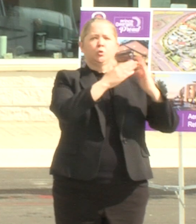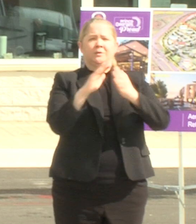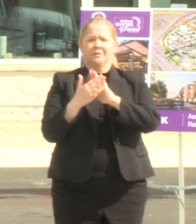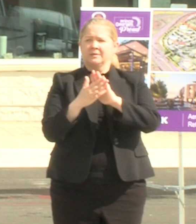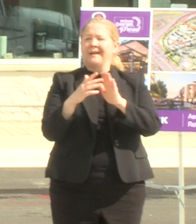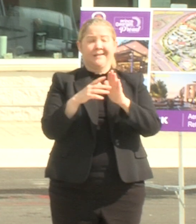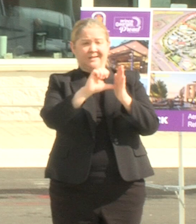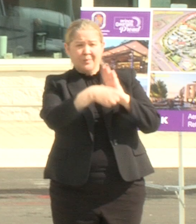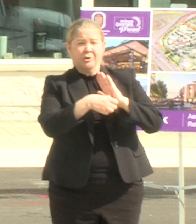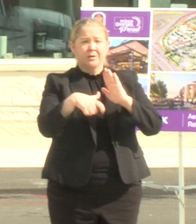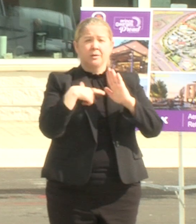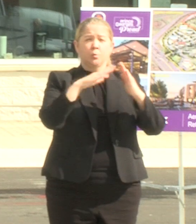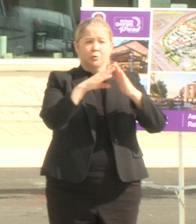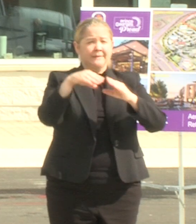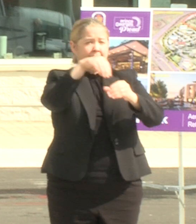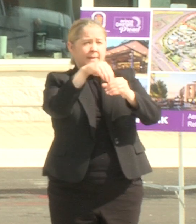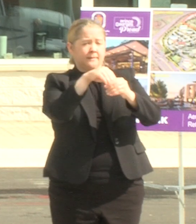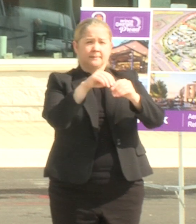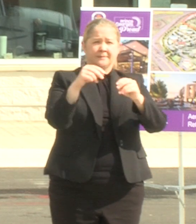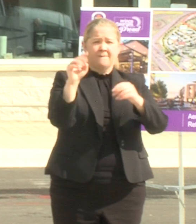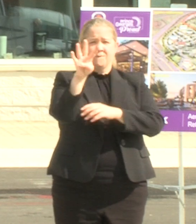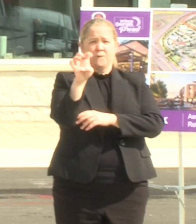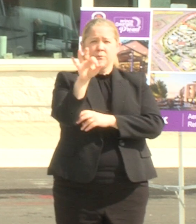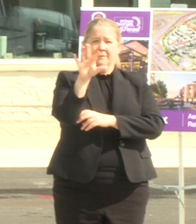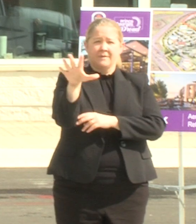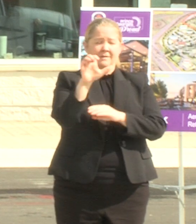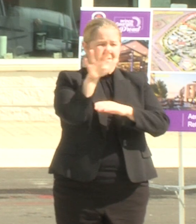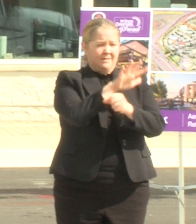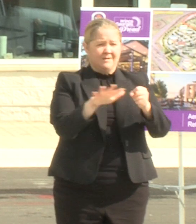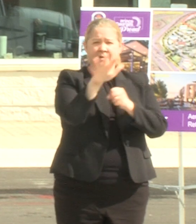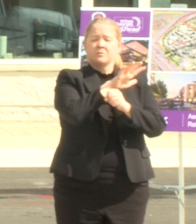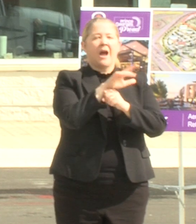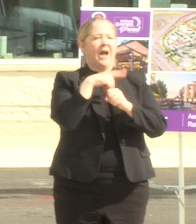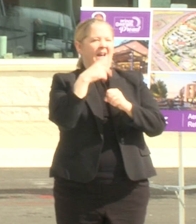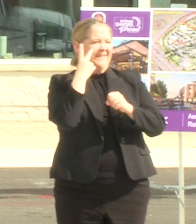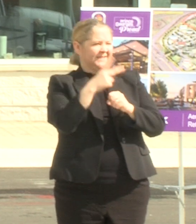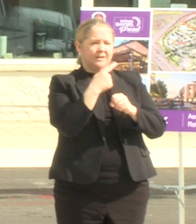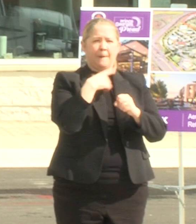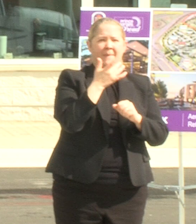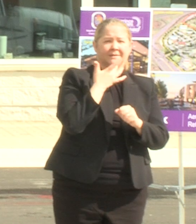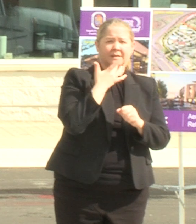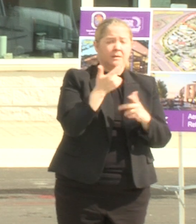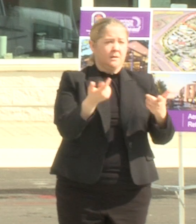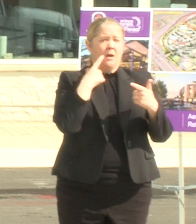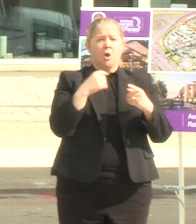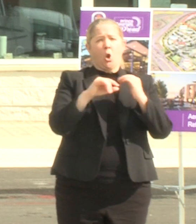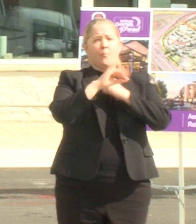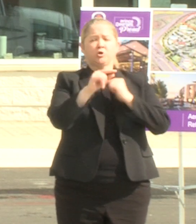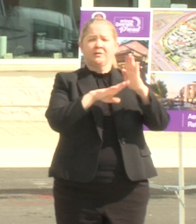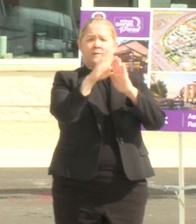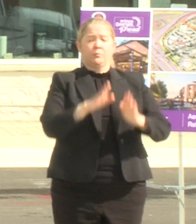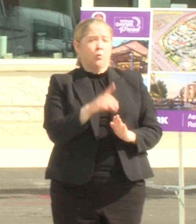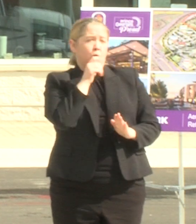communities inside the beltway unconscious biases that i experience every day as a commercial developer who happens to be black and as an